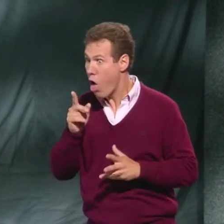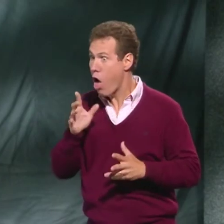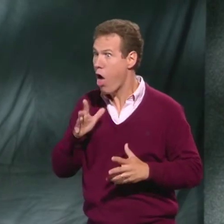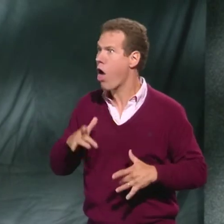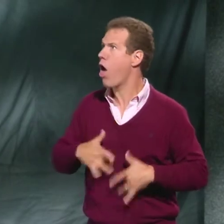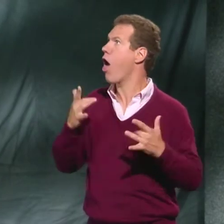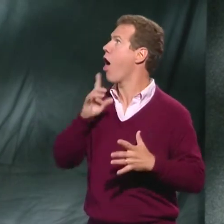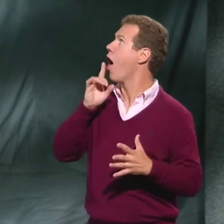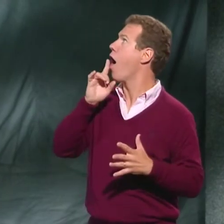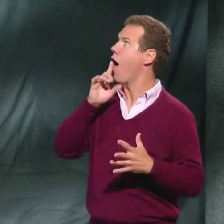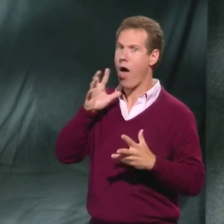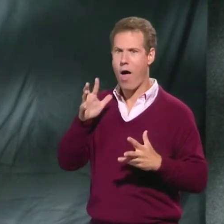The dog told the donkey.